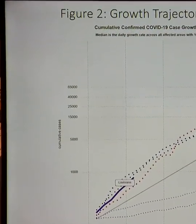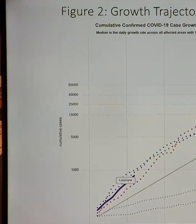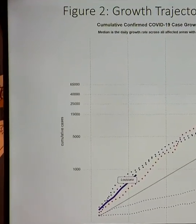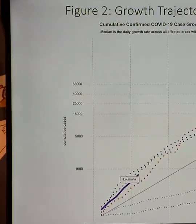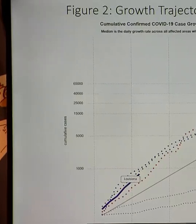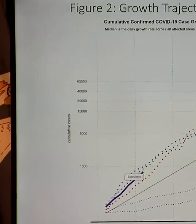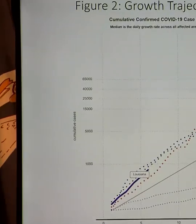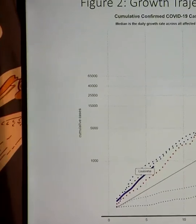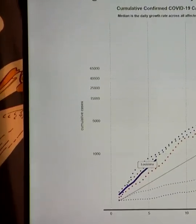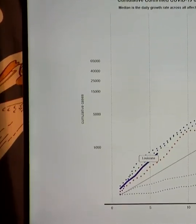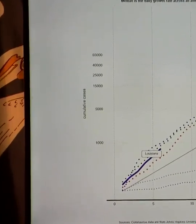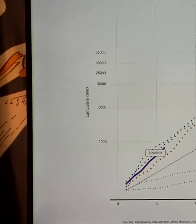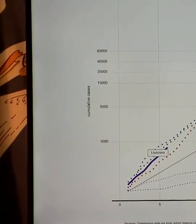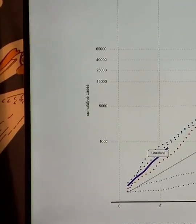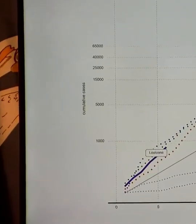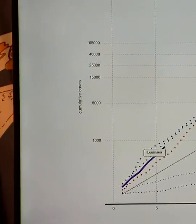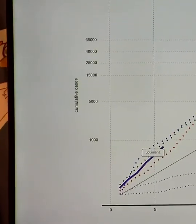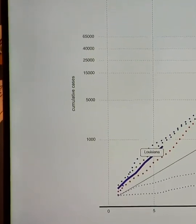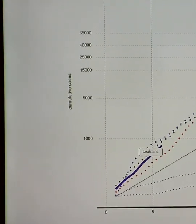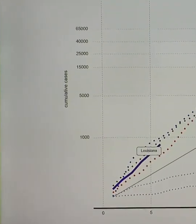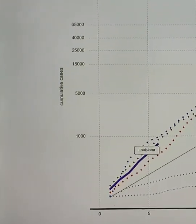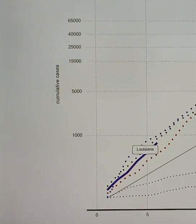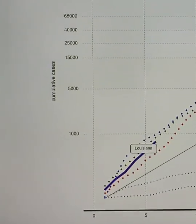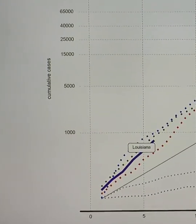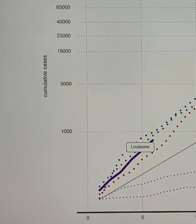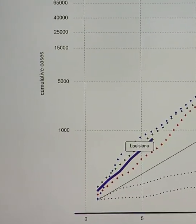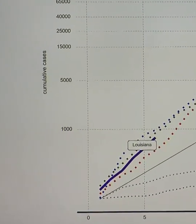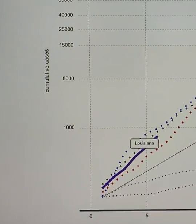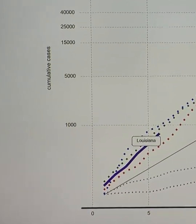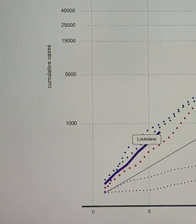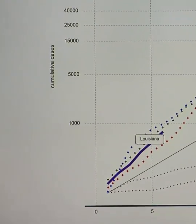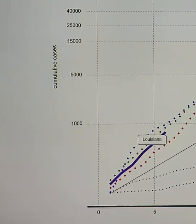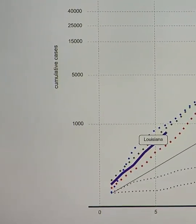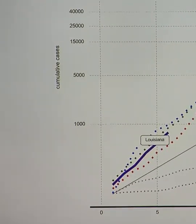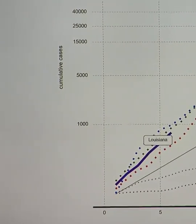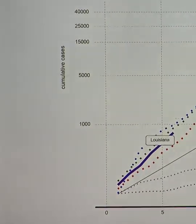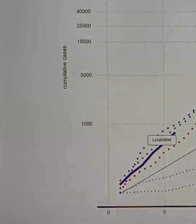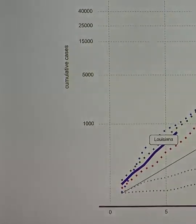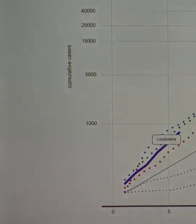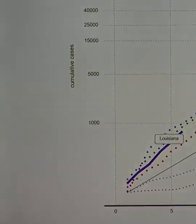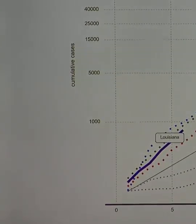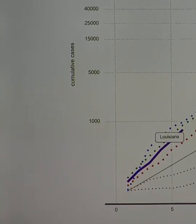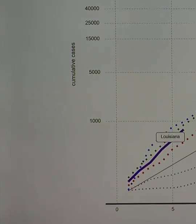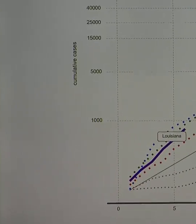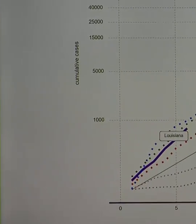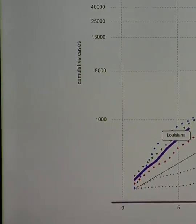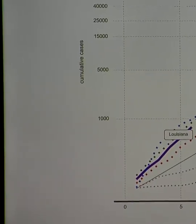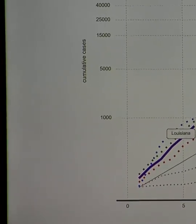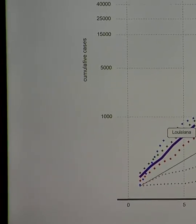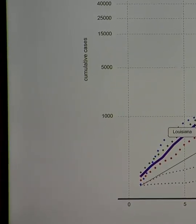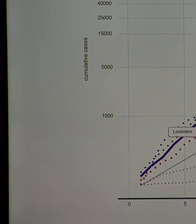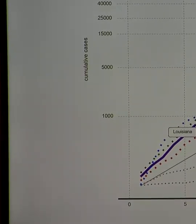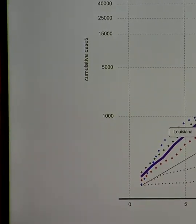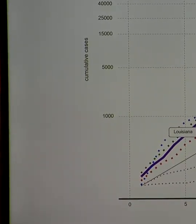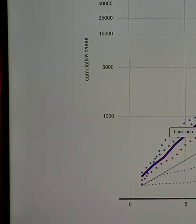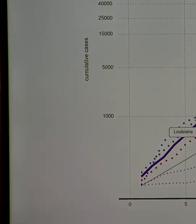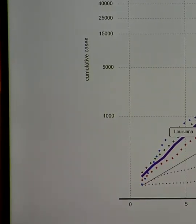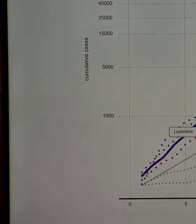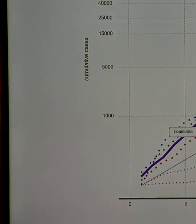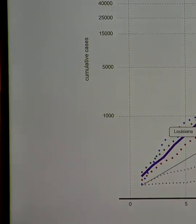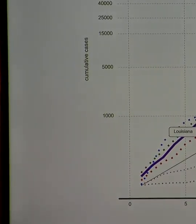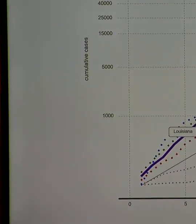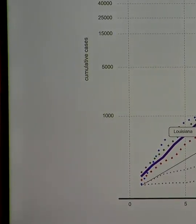cases are growing compared to Italy and Spain and so forth we need everybody we need everybody especially every leader